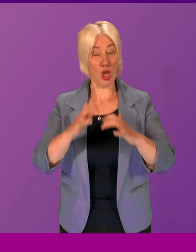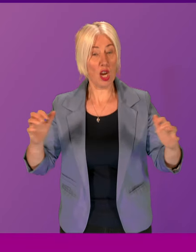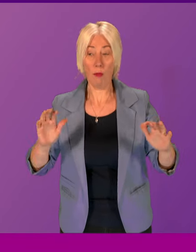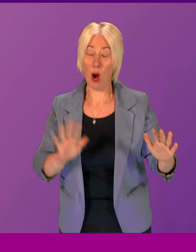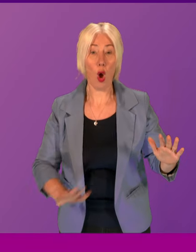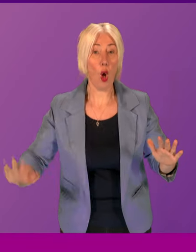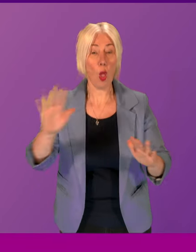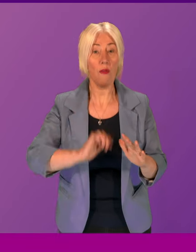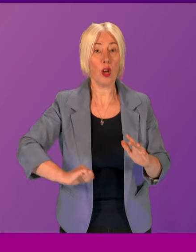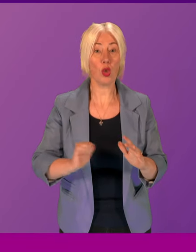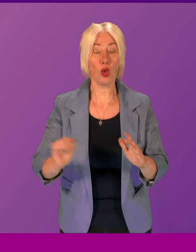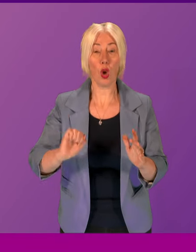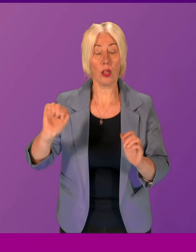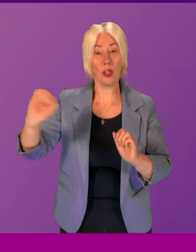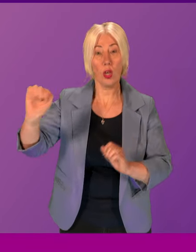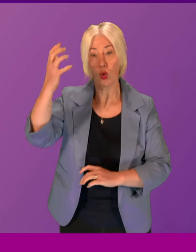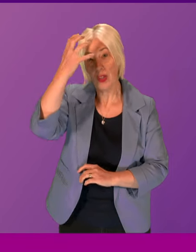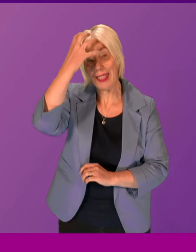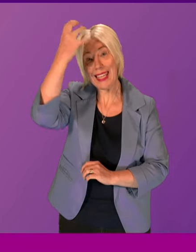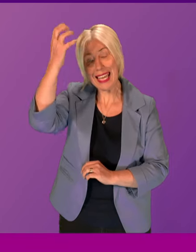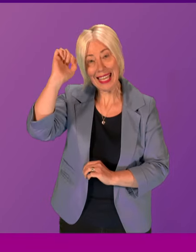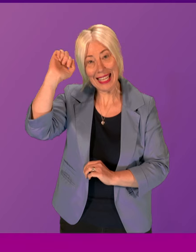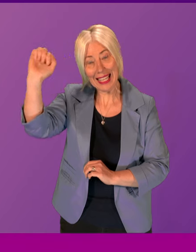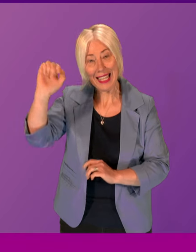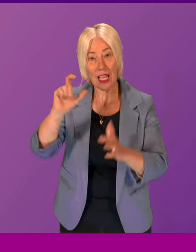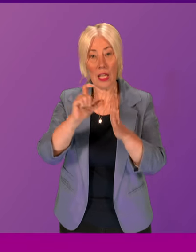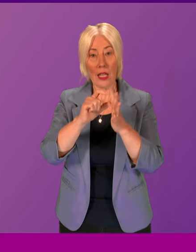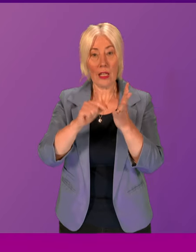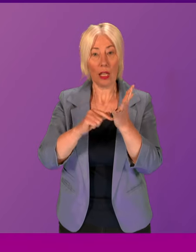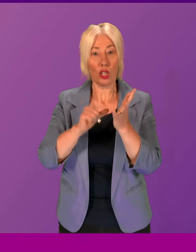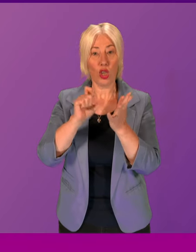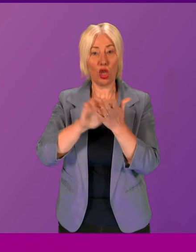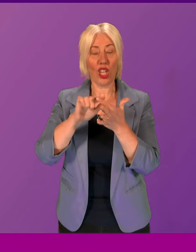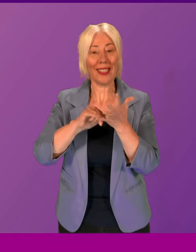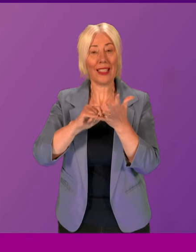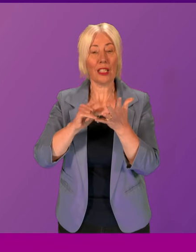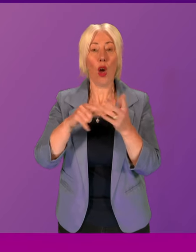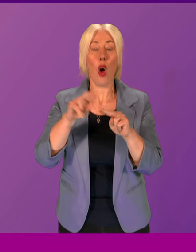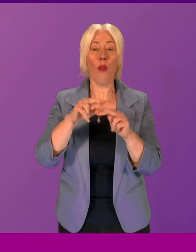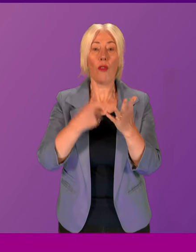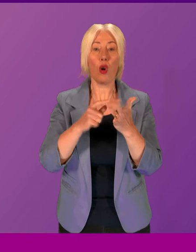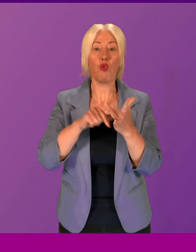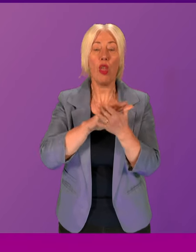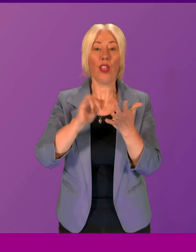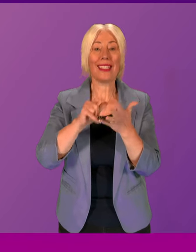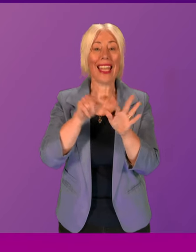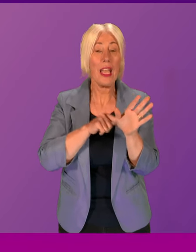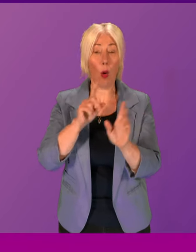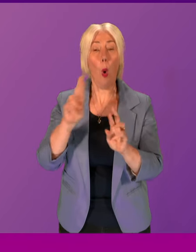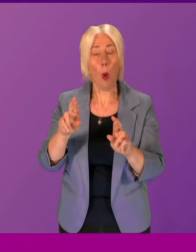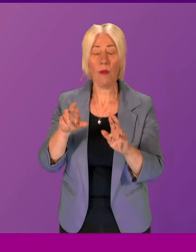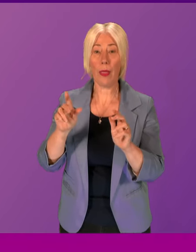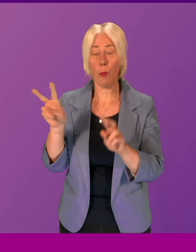Scotland to His Majesty the King and the Duchess of Rossi. We wish them both a speedy recovery to good health.